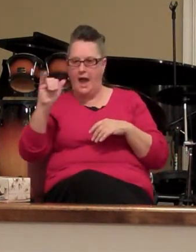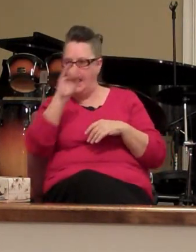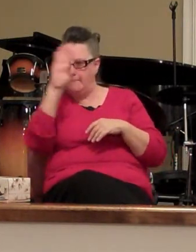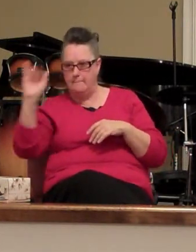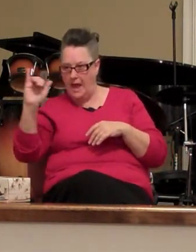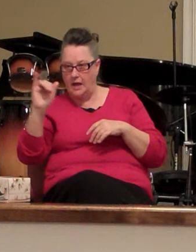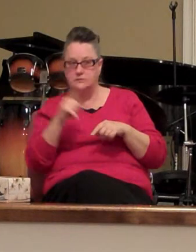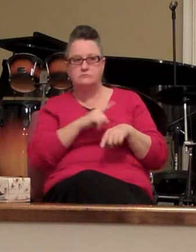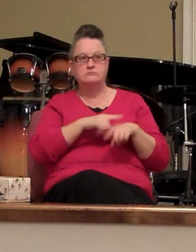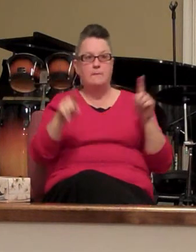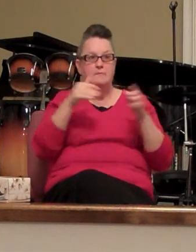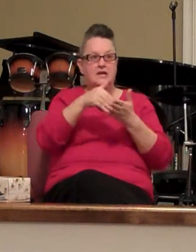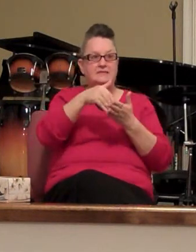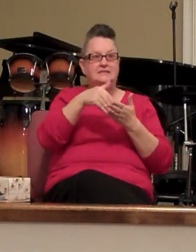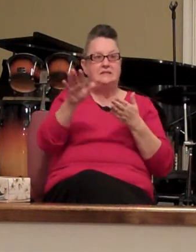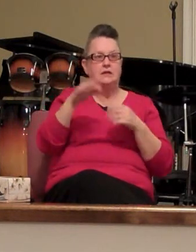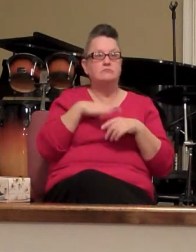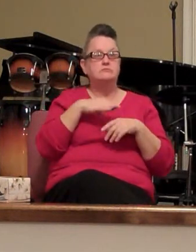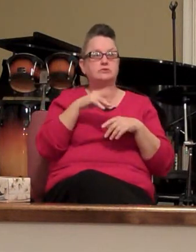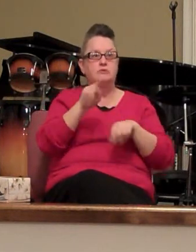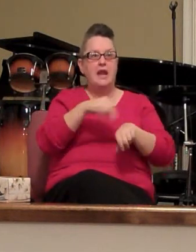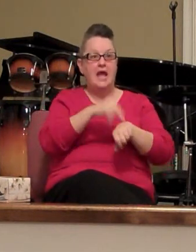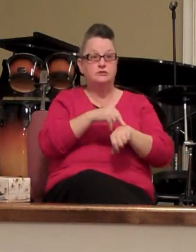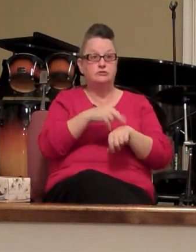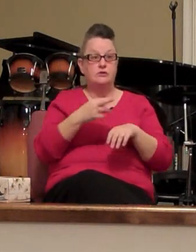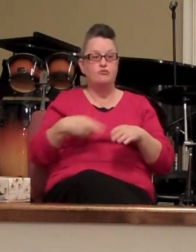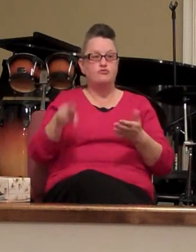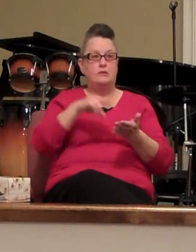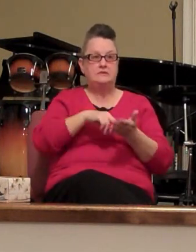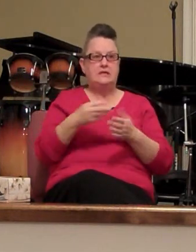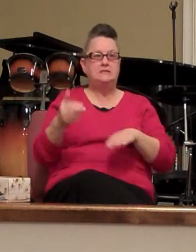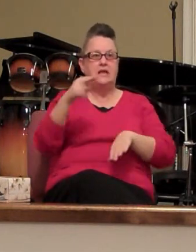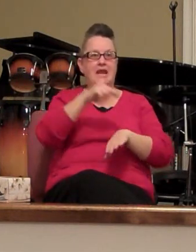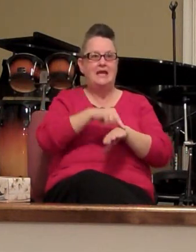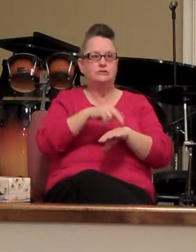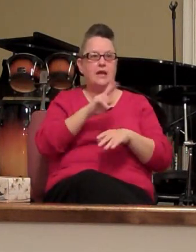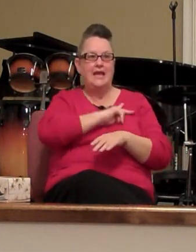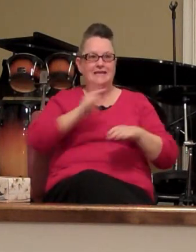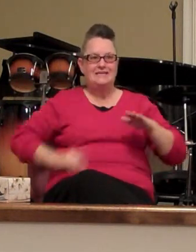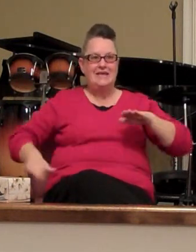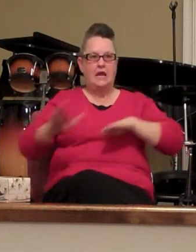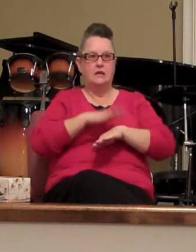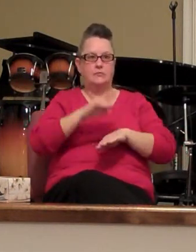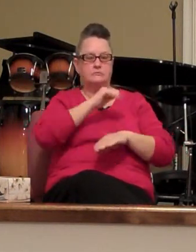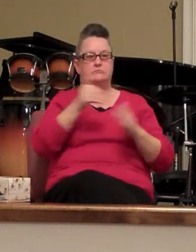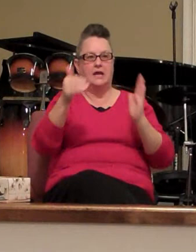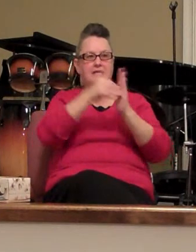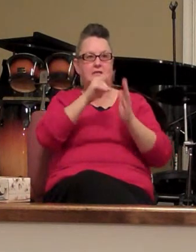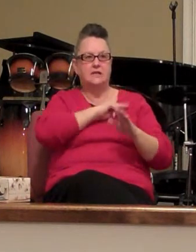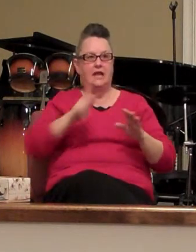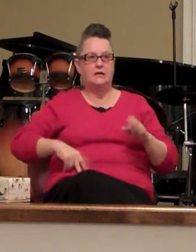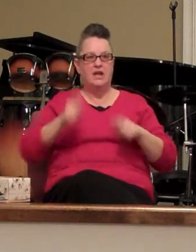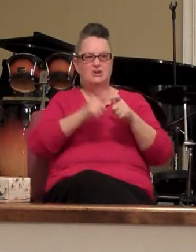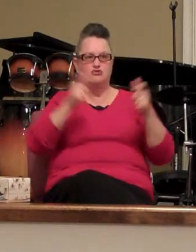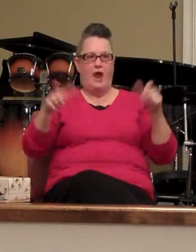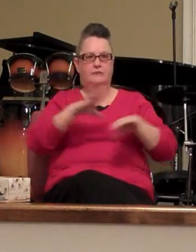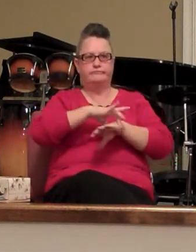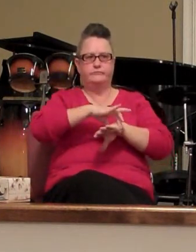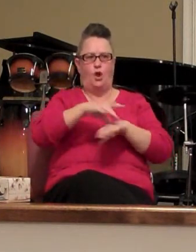said he unto them nation shall rise against nation and kingdom against kingdom and great earthquakes shall be in divers places